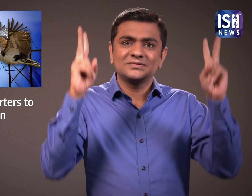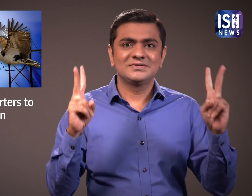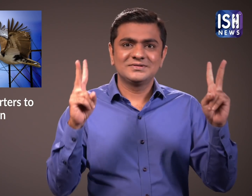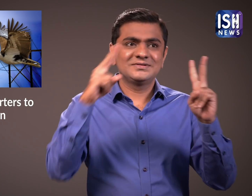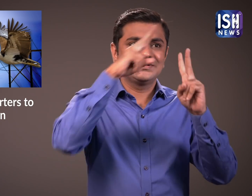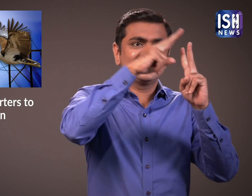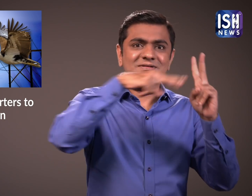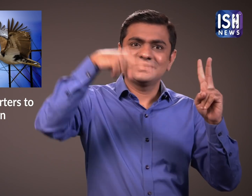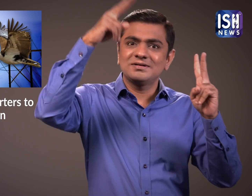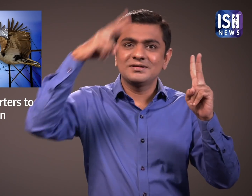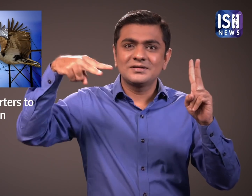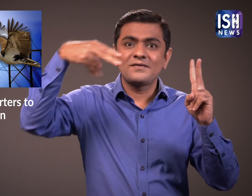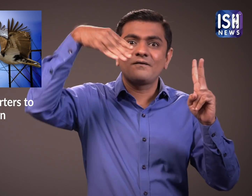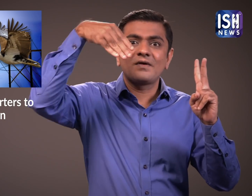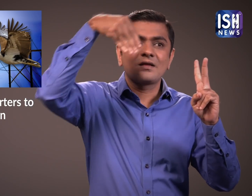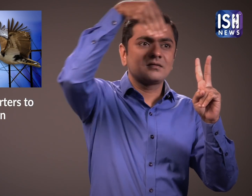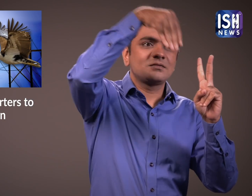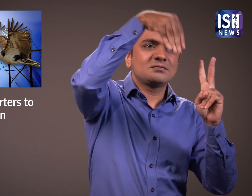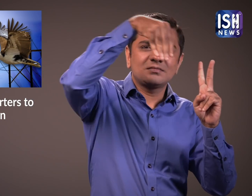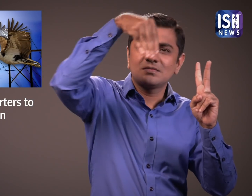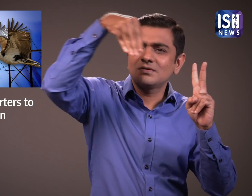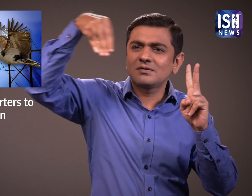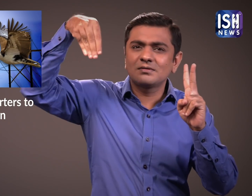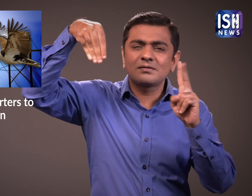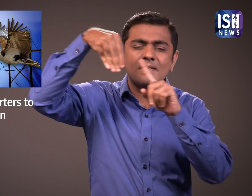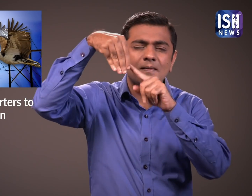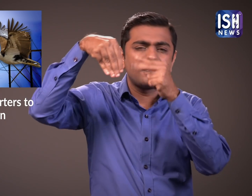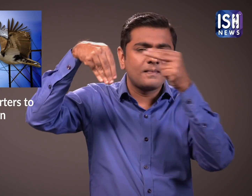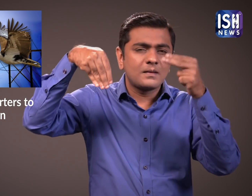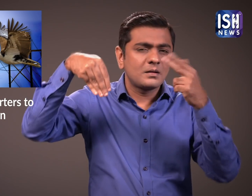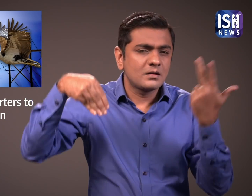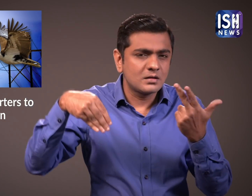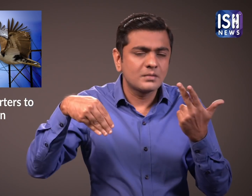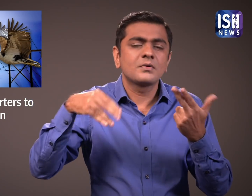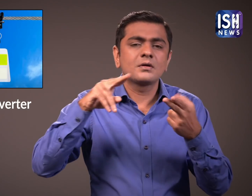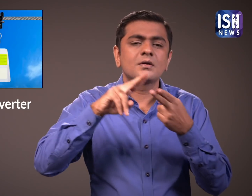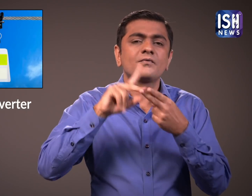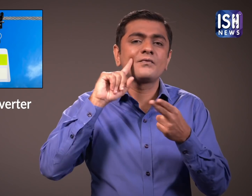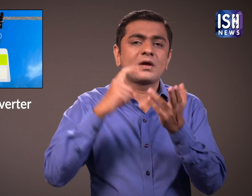So, Firefly's Bird Diverter tags have been put on overhead power lines.